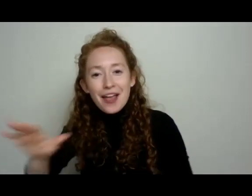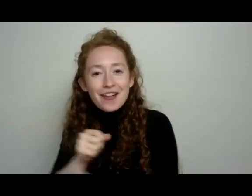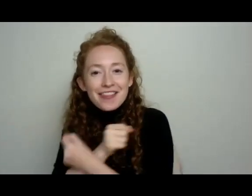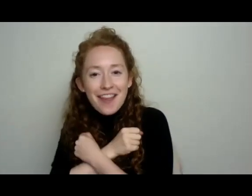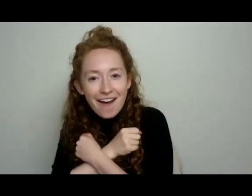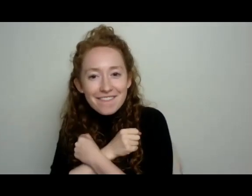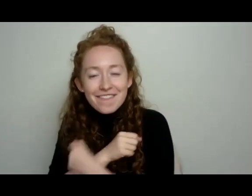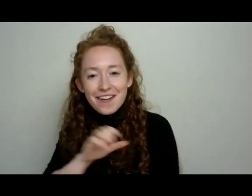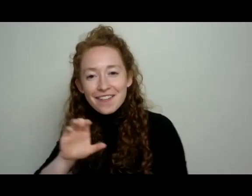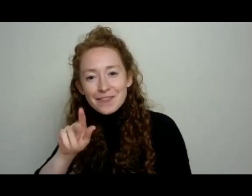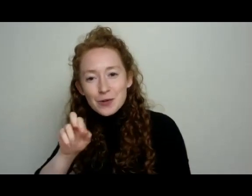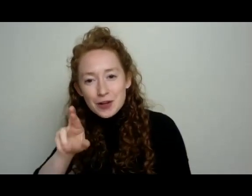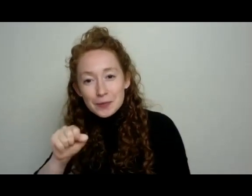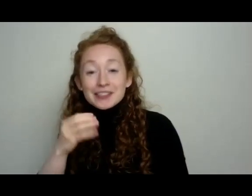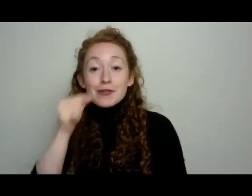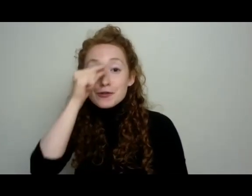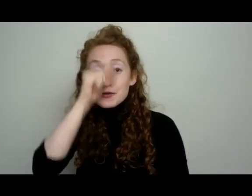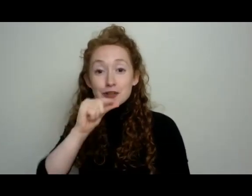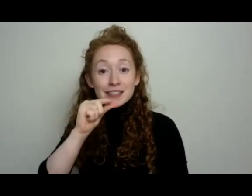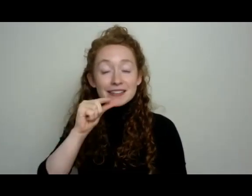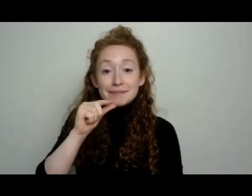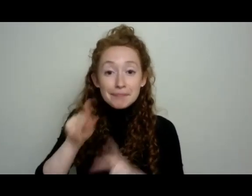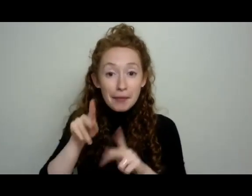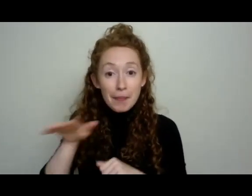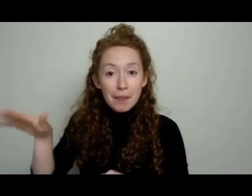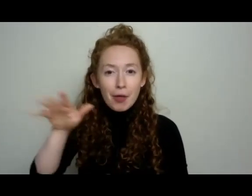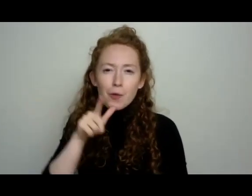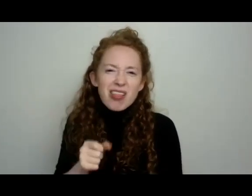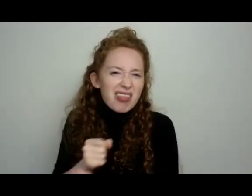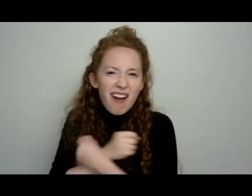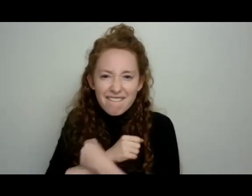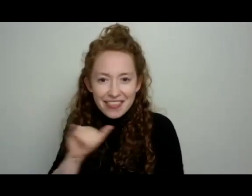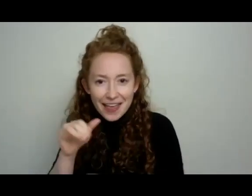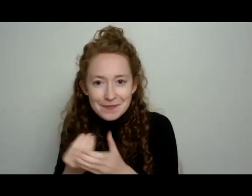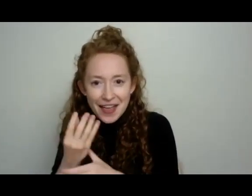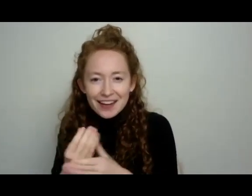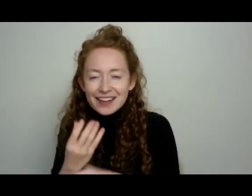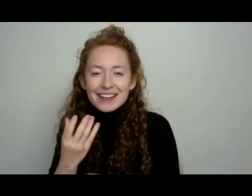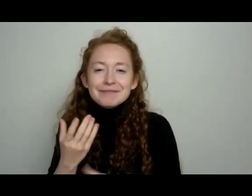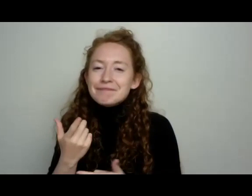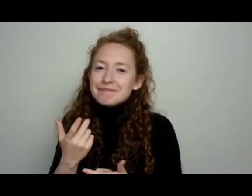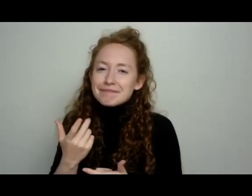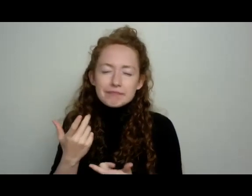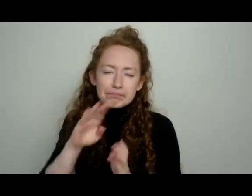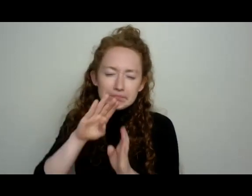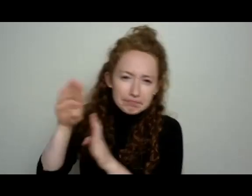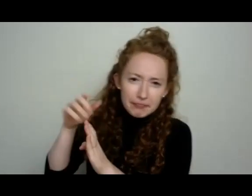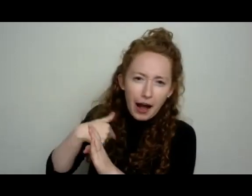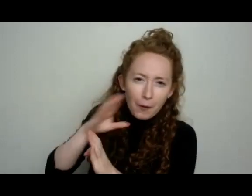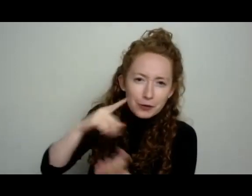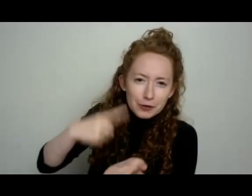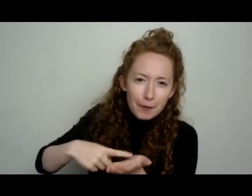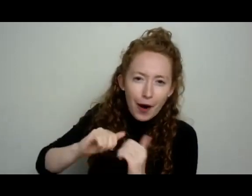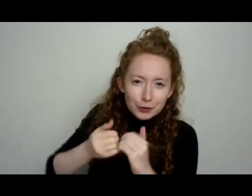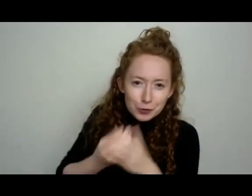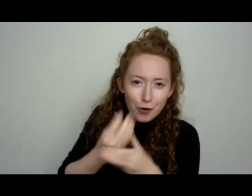Greeks who loved them so well grew. I mean, if you're wondering, is she going to talk about cucumbers in containers? Yes. And in fact, the